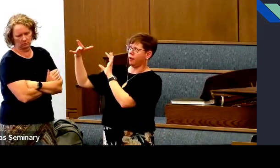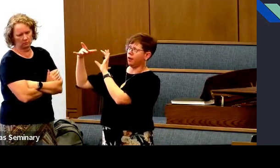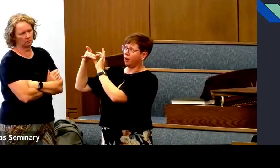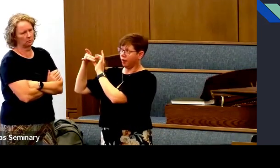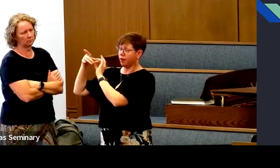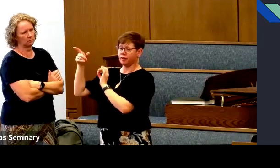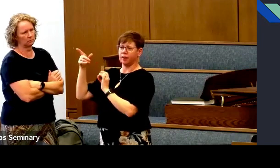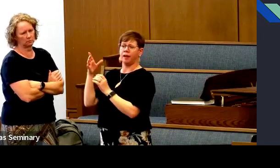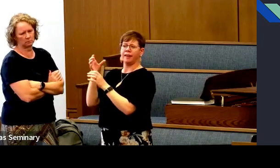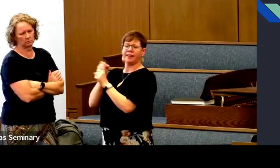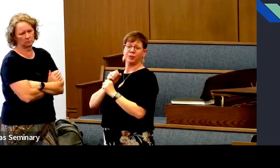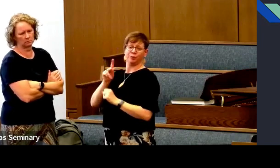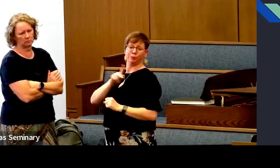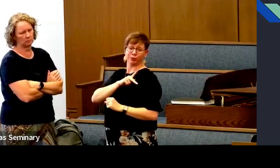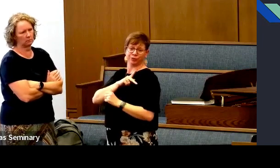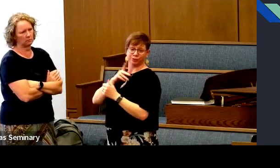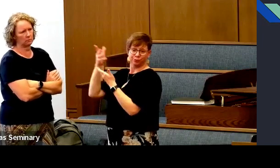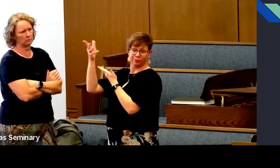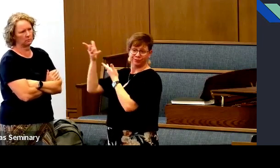really stand out to you.